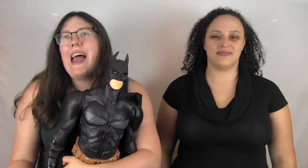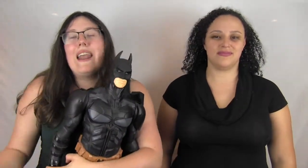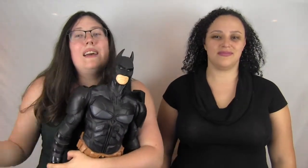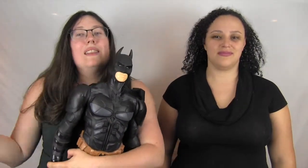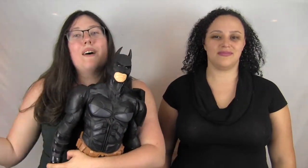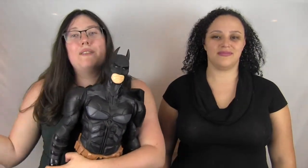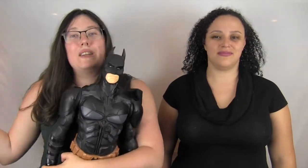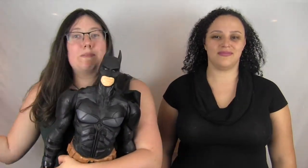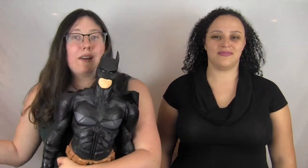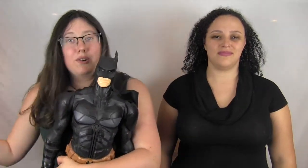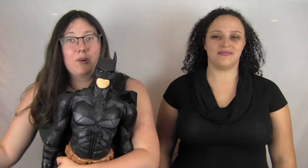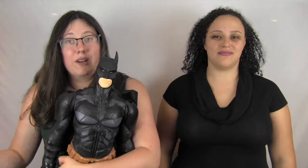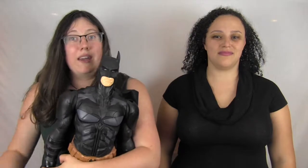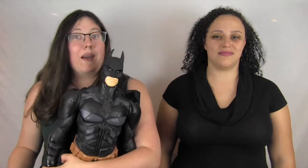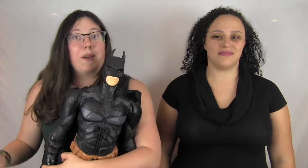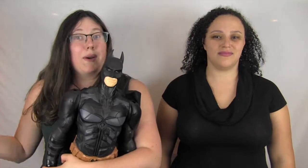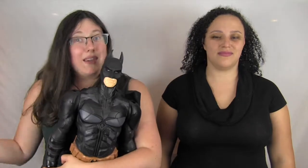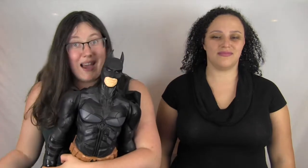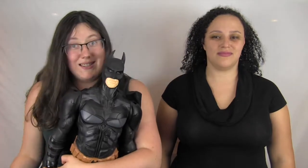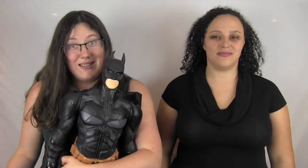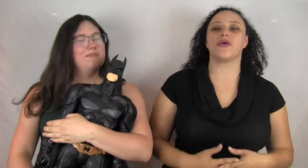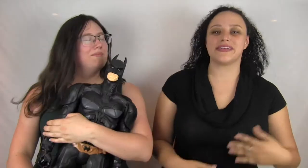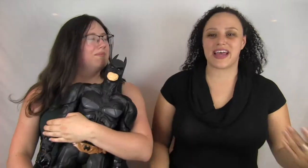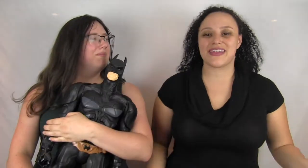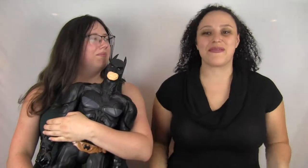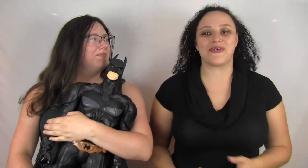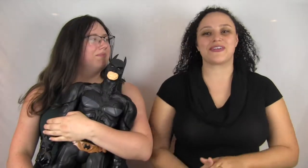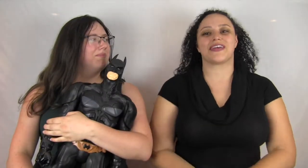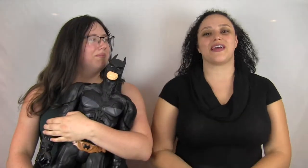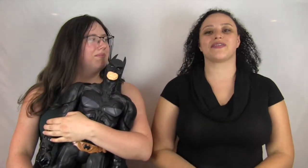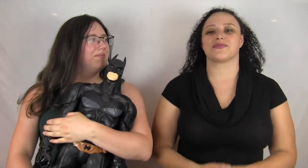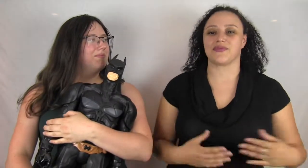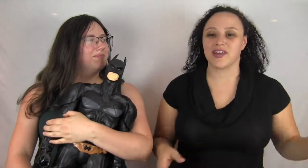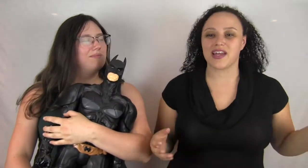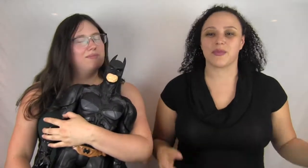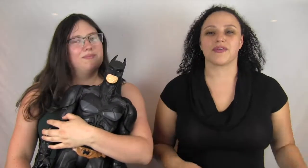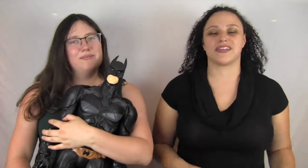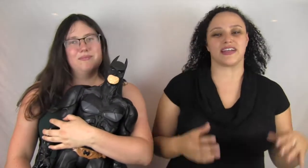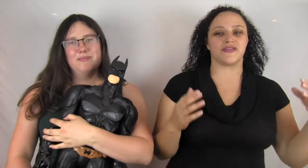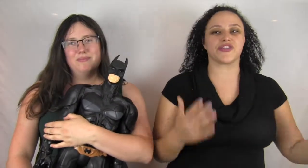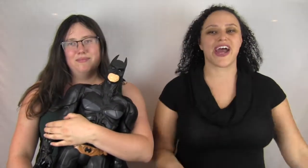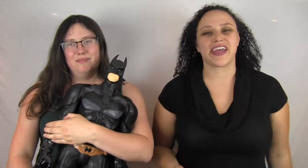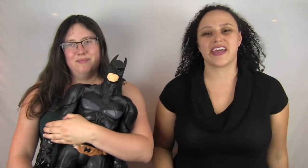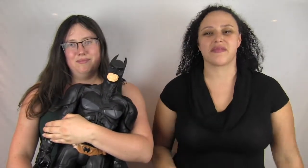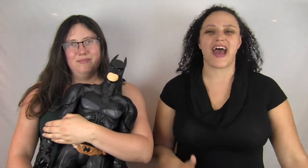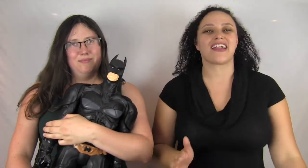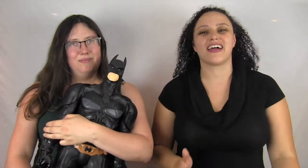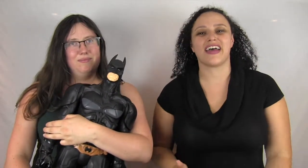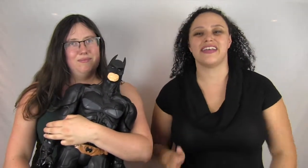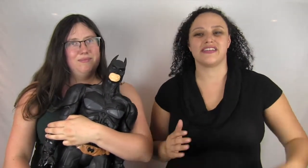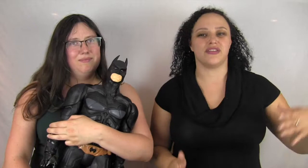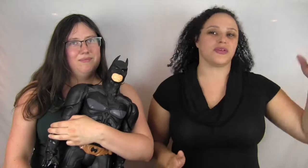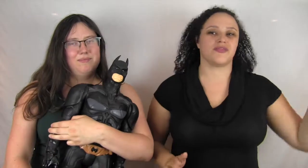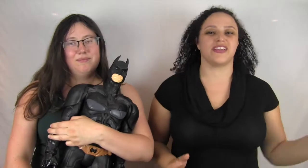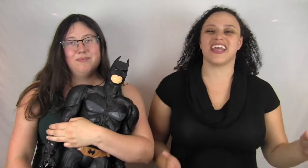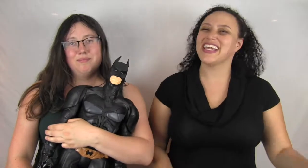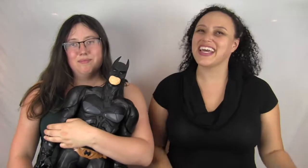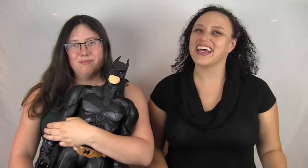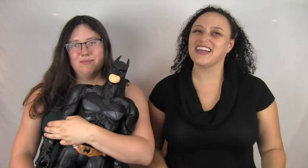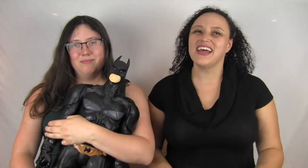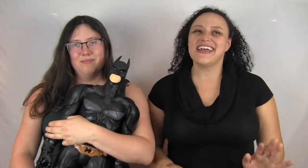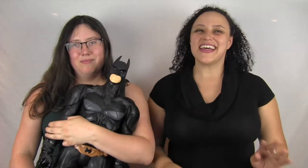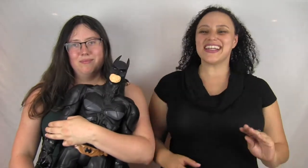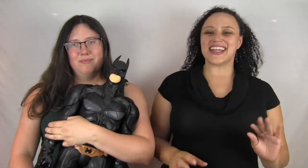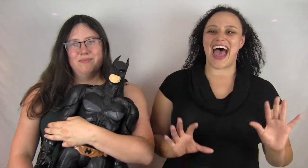Madeline, and I loved the Inspector Gordon cameo at the end. Whereas I thought most of the characters were forgettable, Detective Draken, Madeline, his neighbor's friend